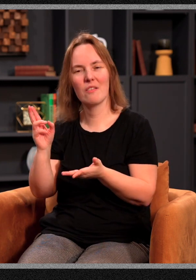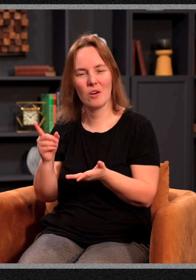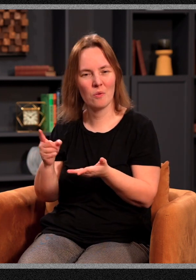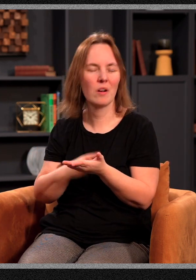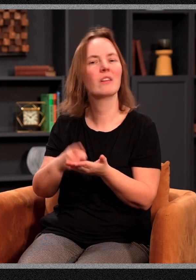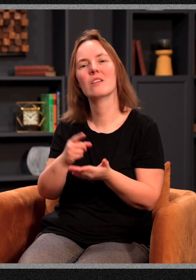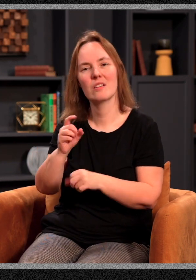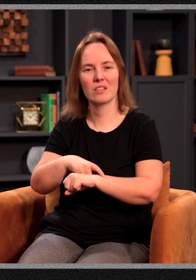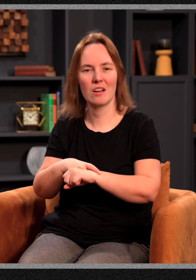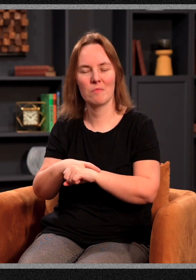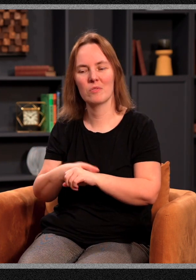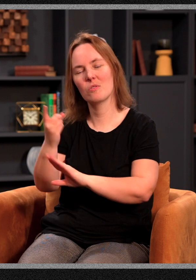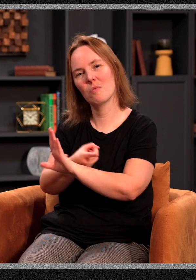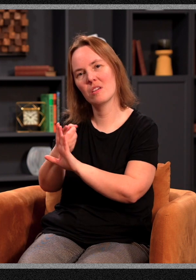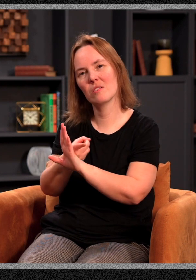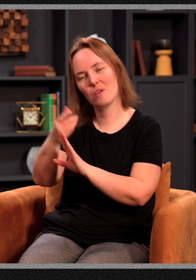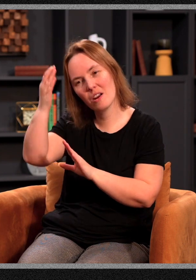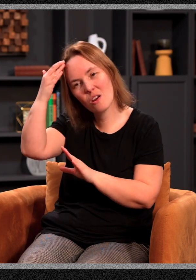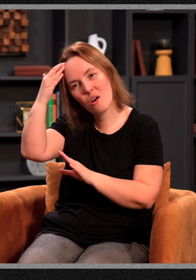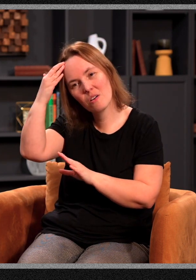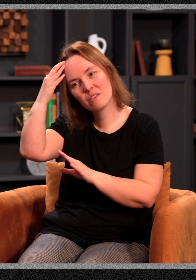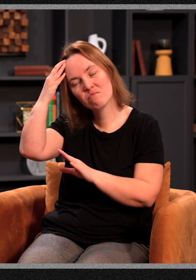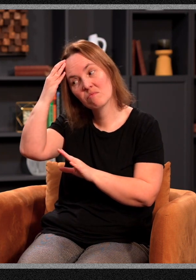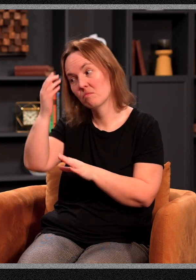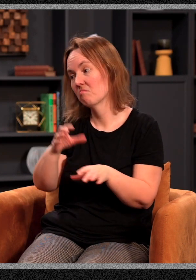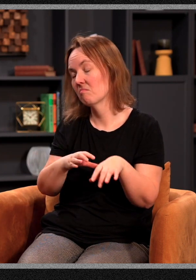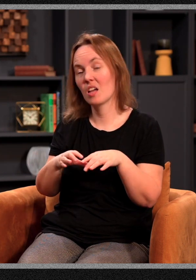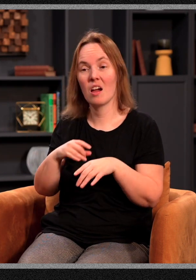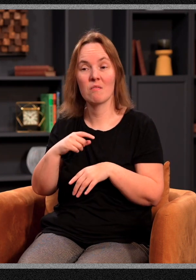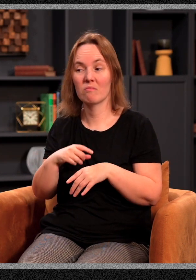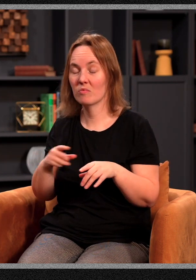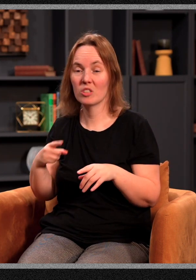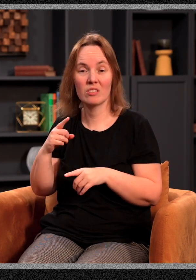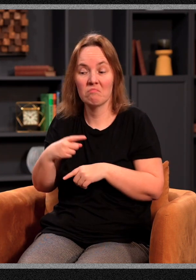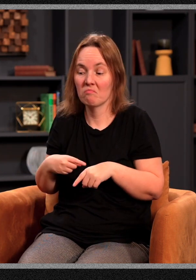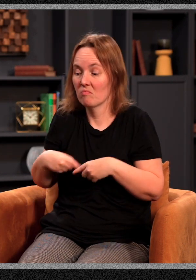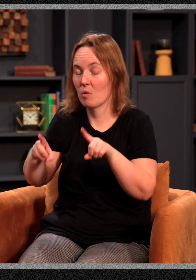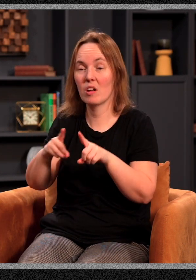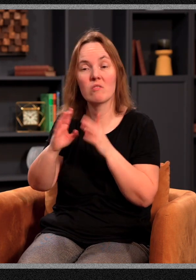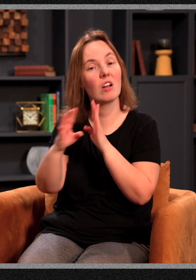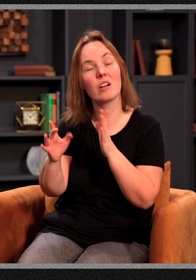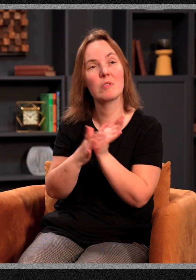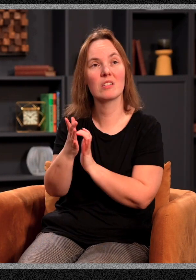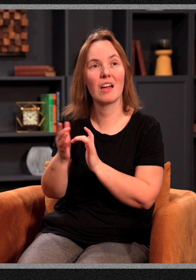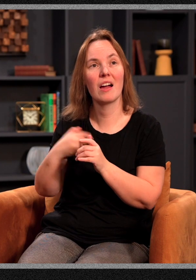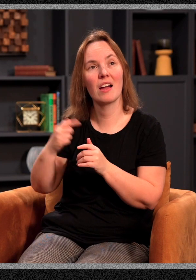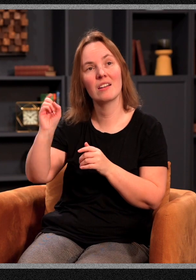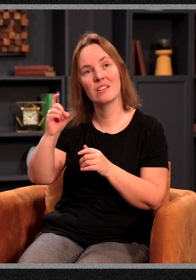time through the course of the month, three or four times a month where I know I'm doing nothing else tonight than just going out and talking to people with Jesus. Because I need to do that